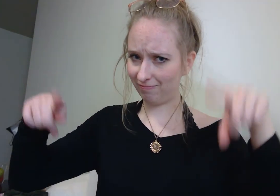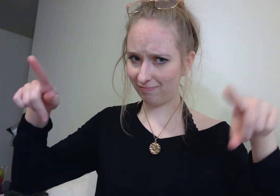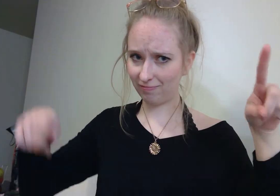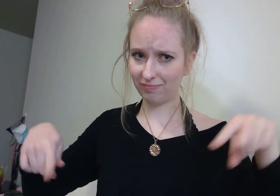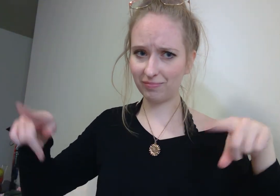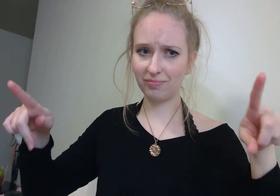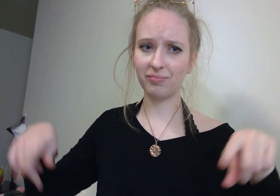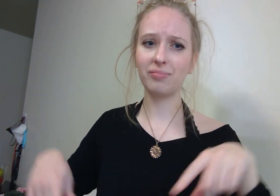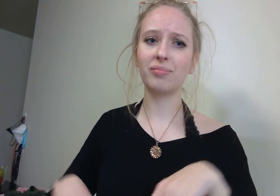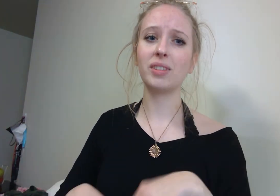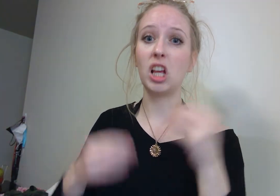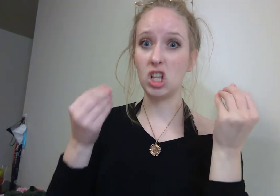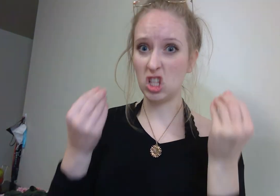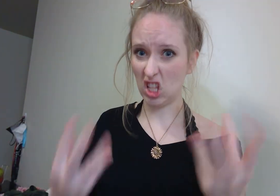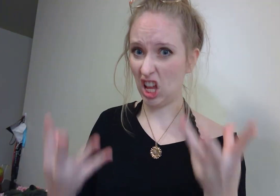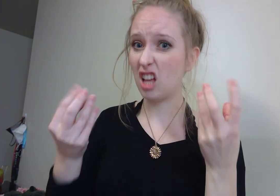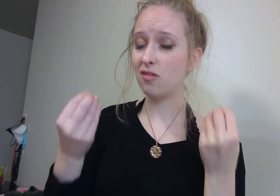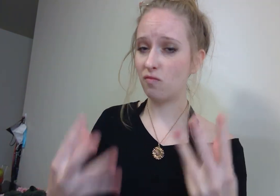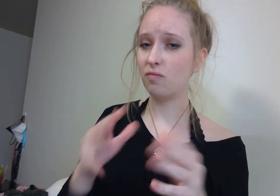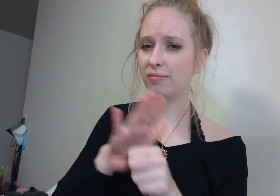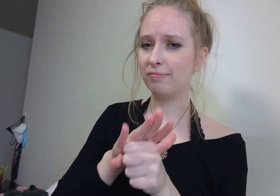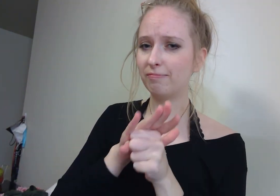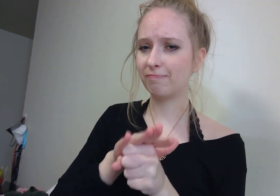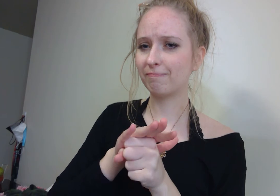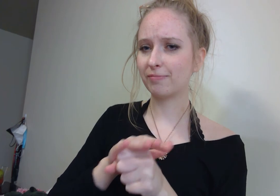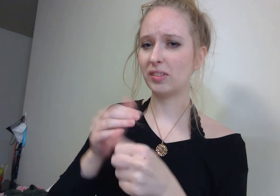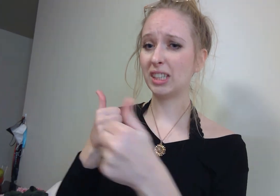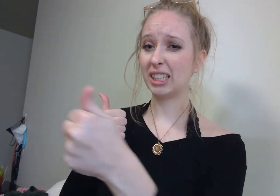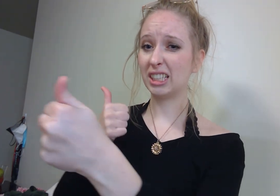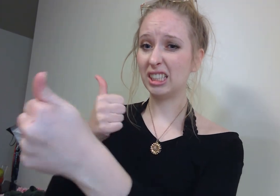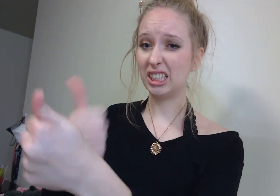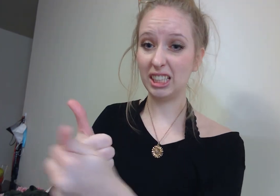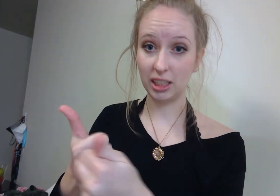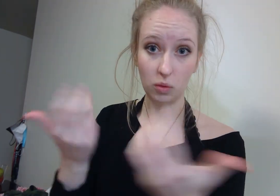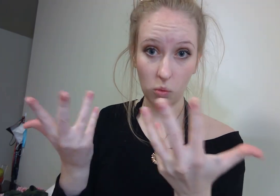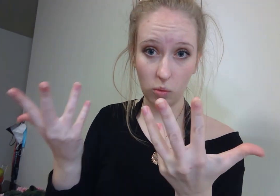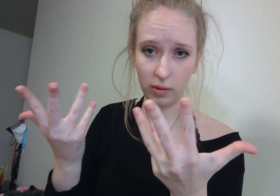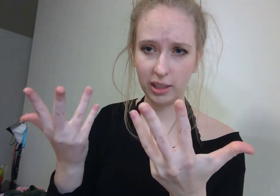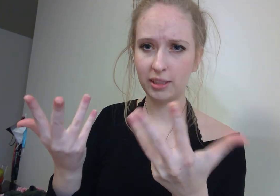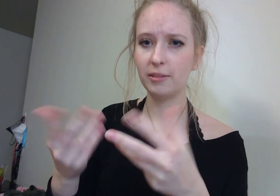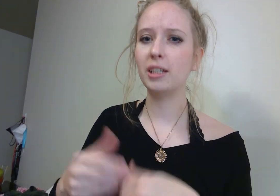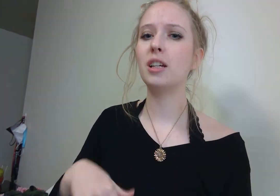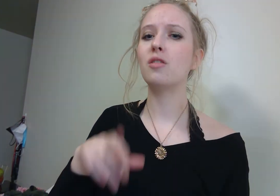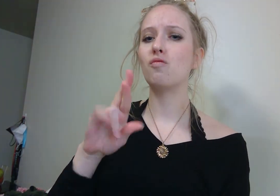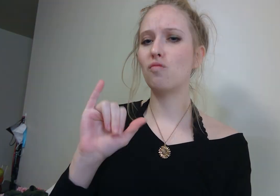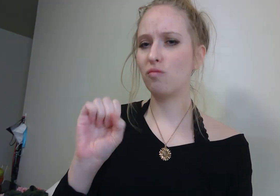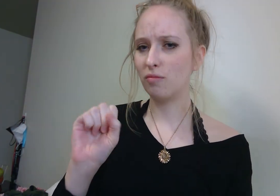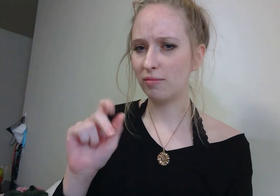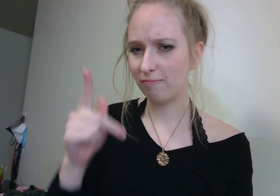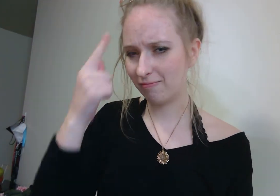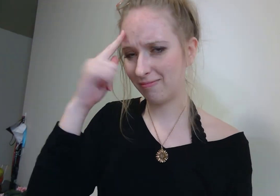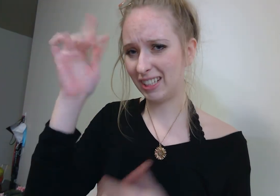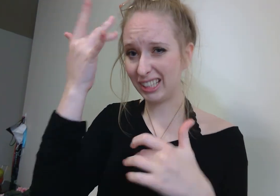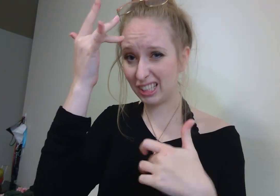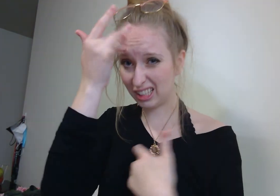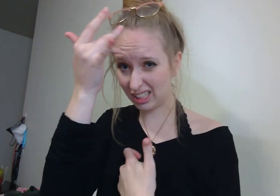amounts of stress can lead to increased risk to various types of physical illnesses, ranging from digestive